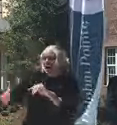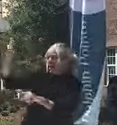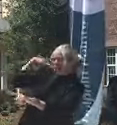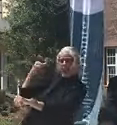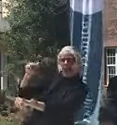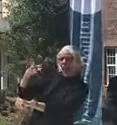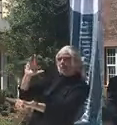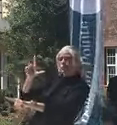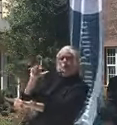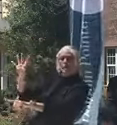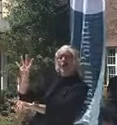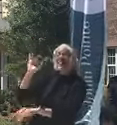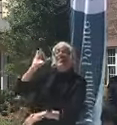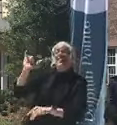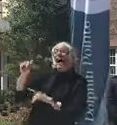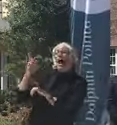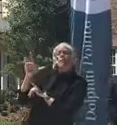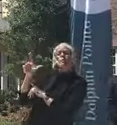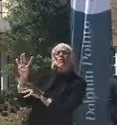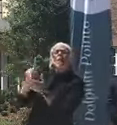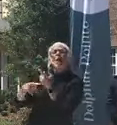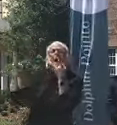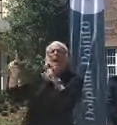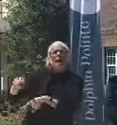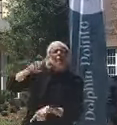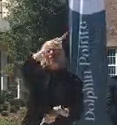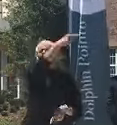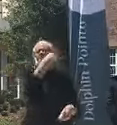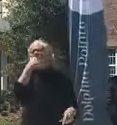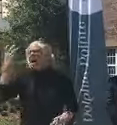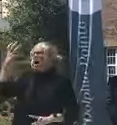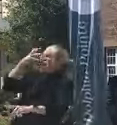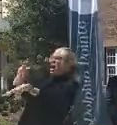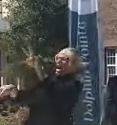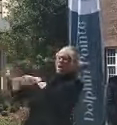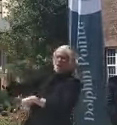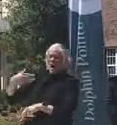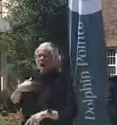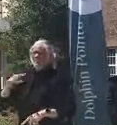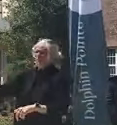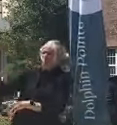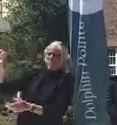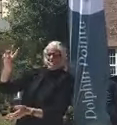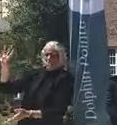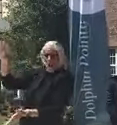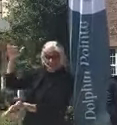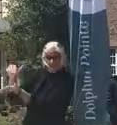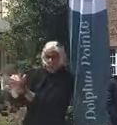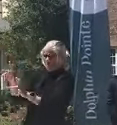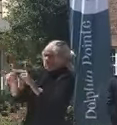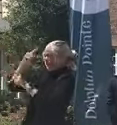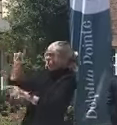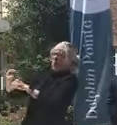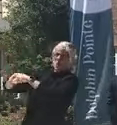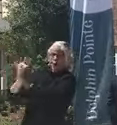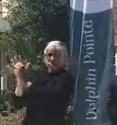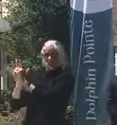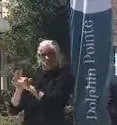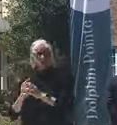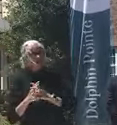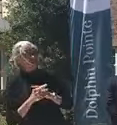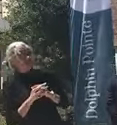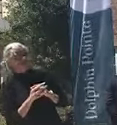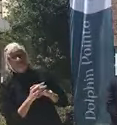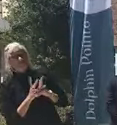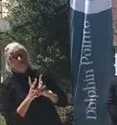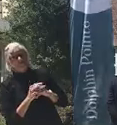newspapers in Florida said we'd have 464,000 people hospitalized for COVID. Now, we only have 70